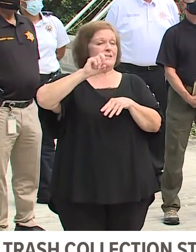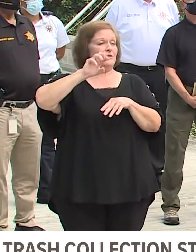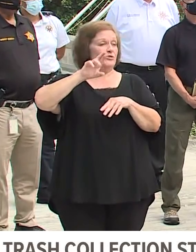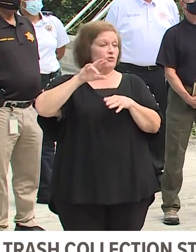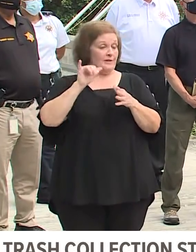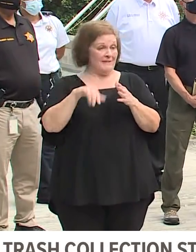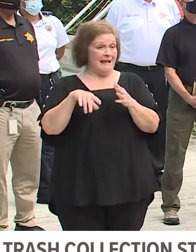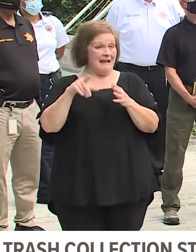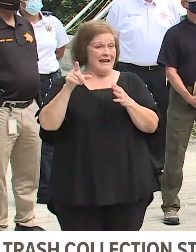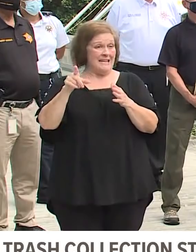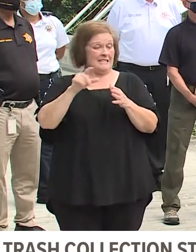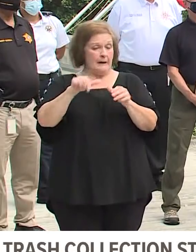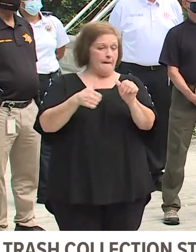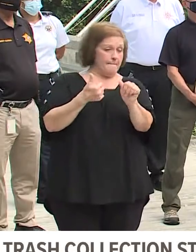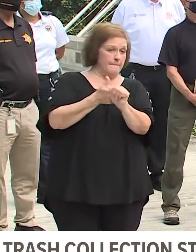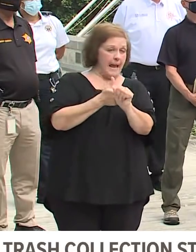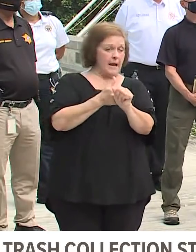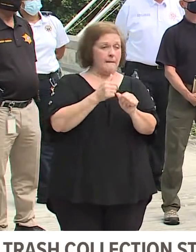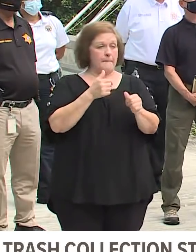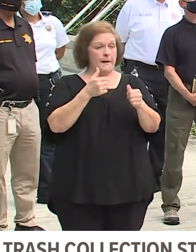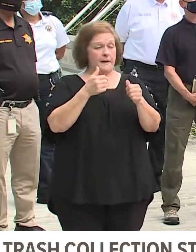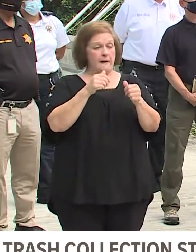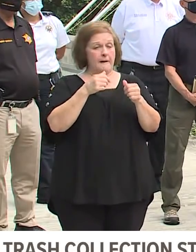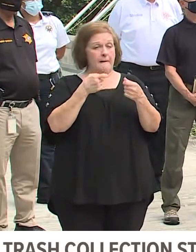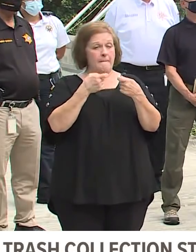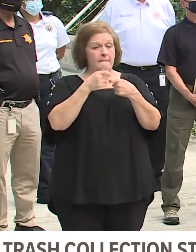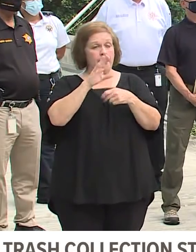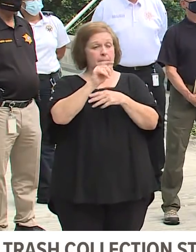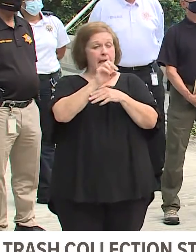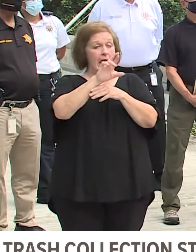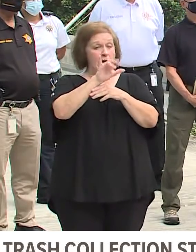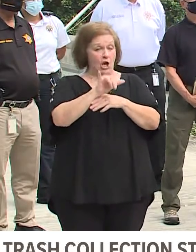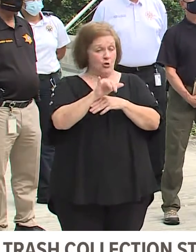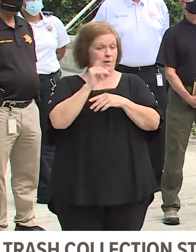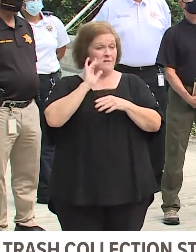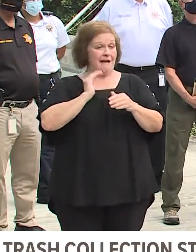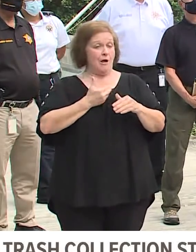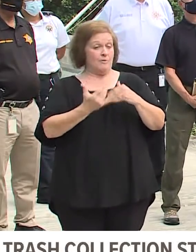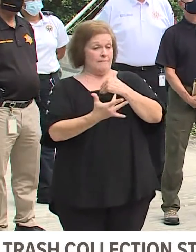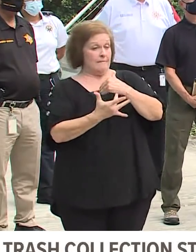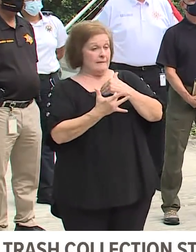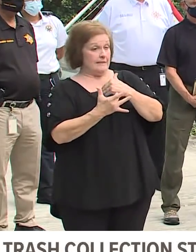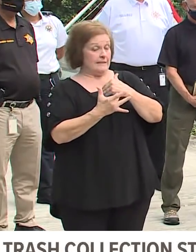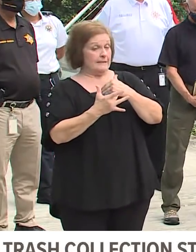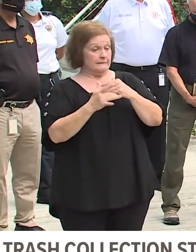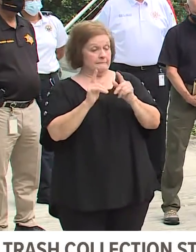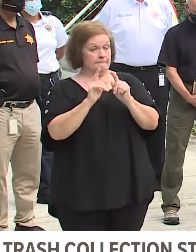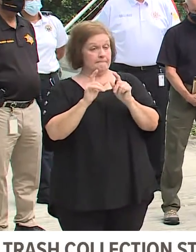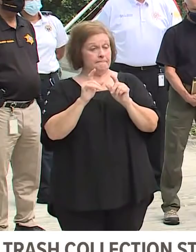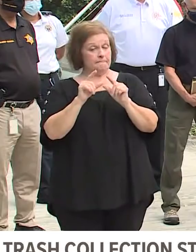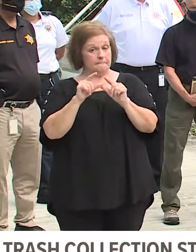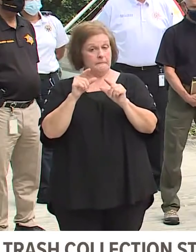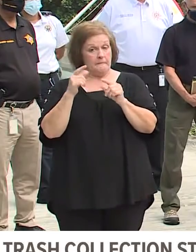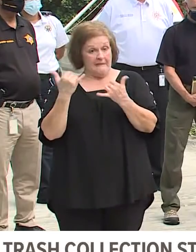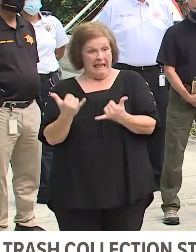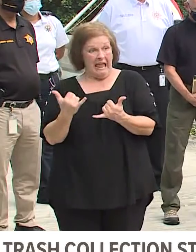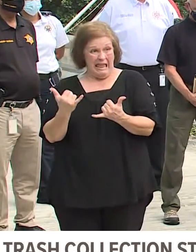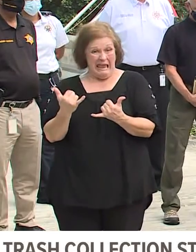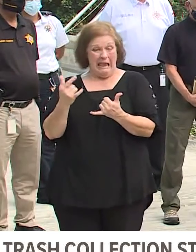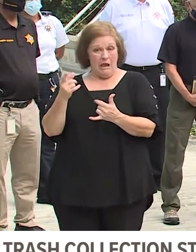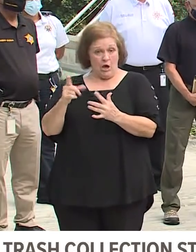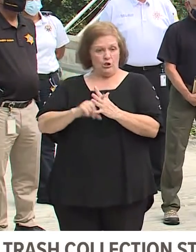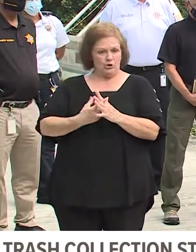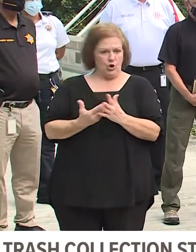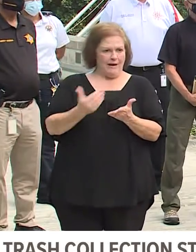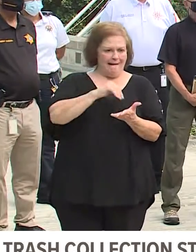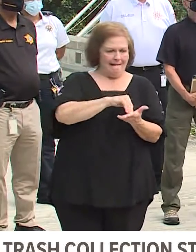led down to a backup battery on the third floor and I in information technology information technology is largely coming back online now you can go